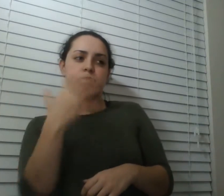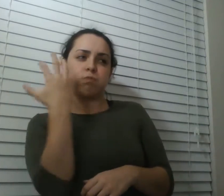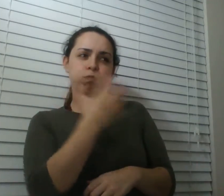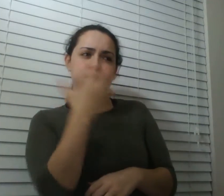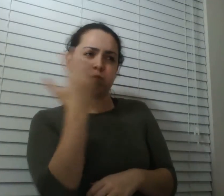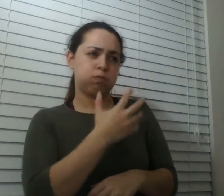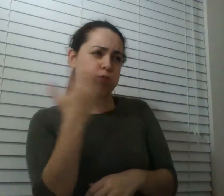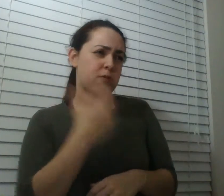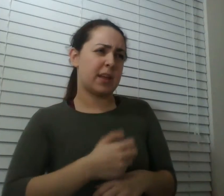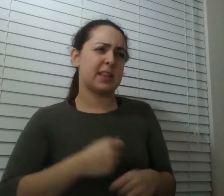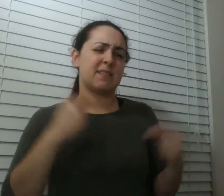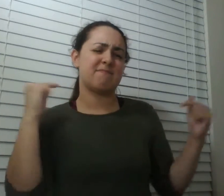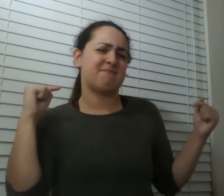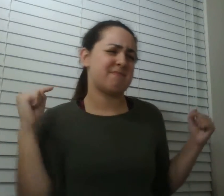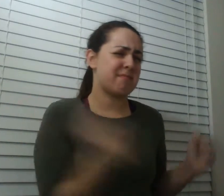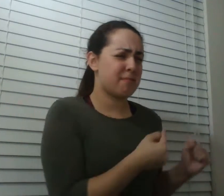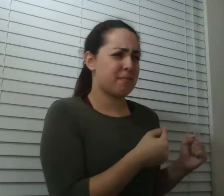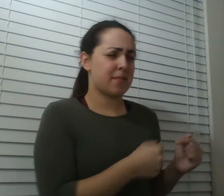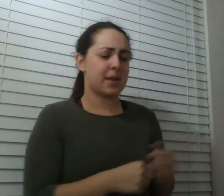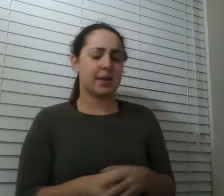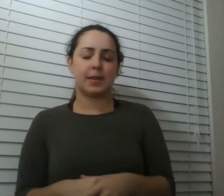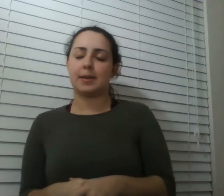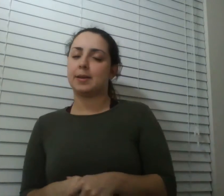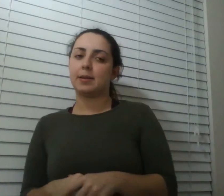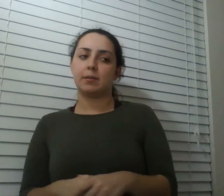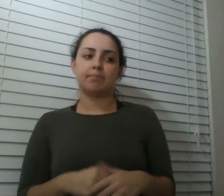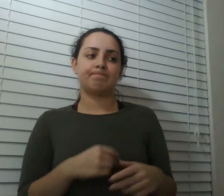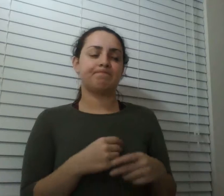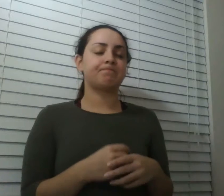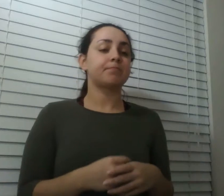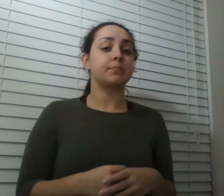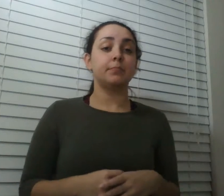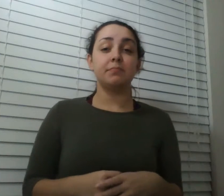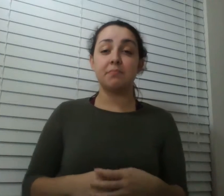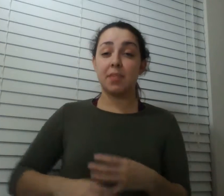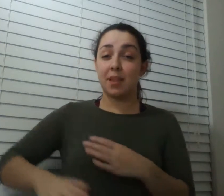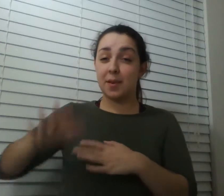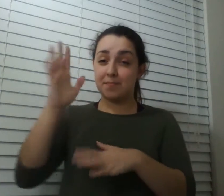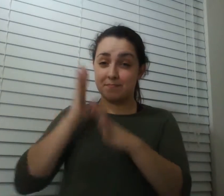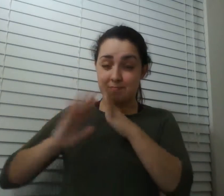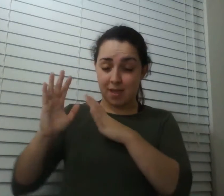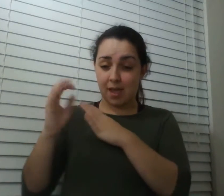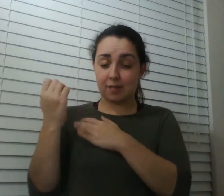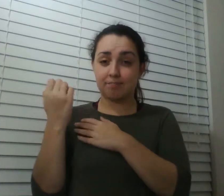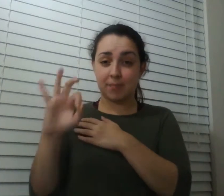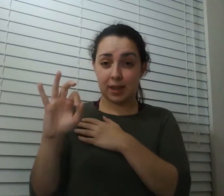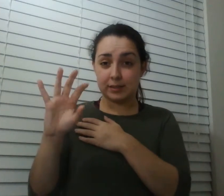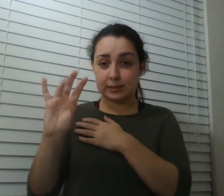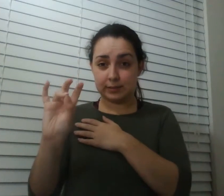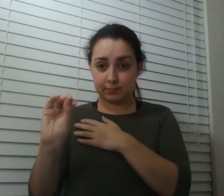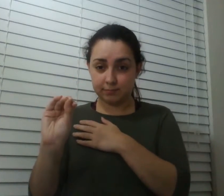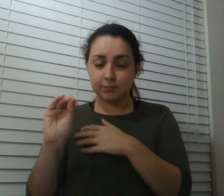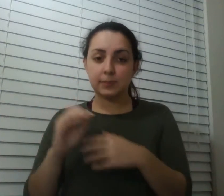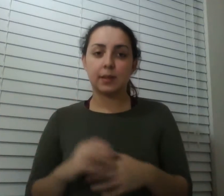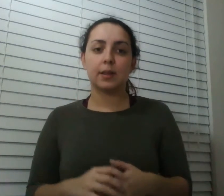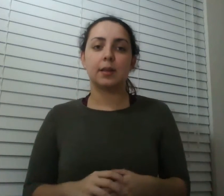so this all started for justin back in the 70s when he was a grad student and i just thought for a lark i took a seminar